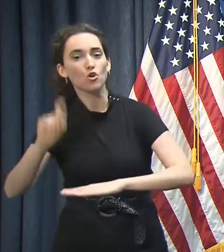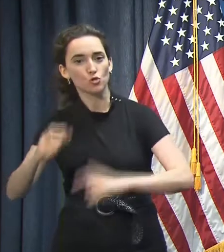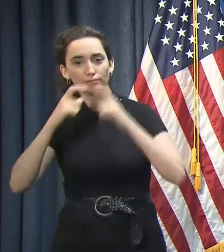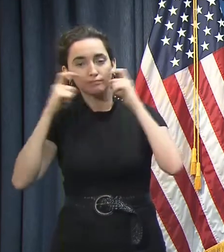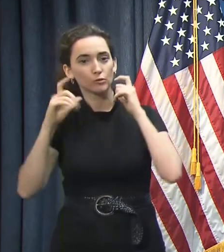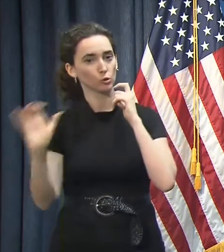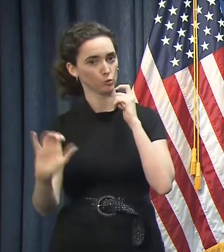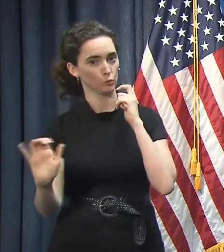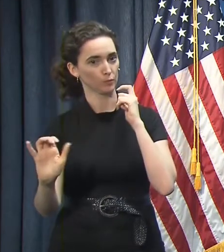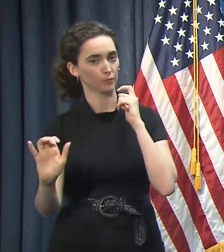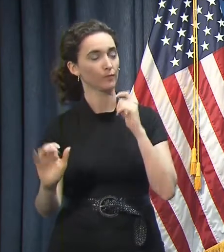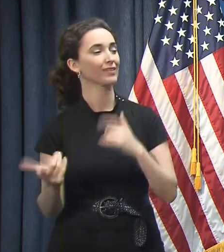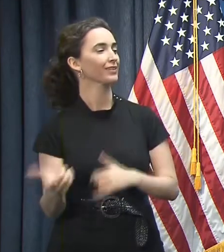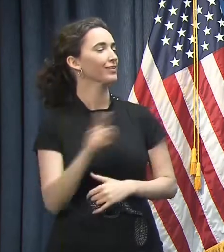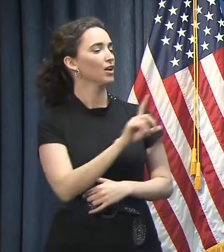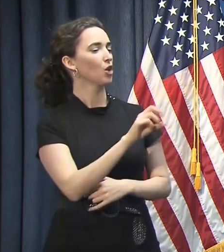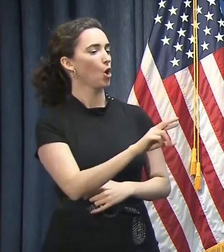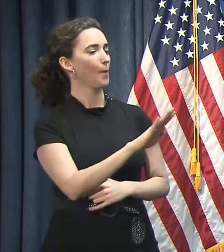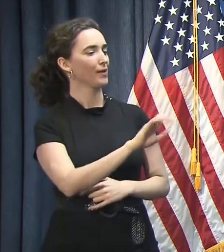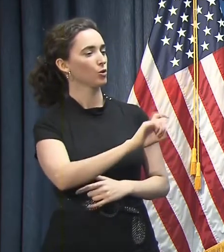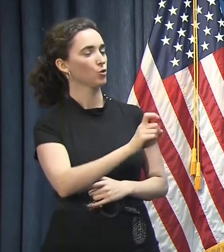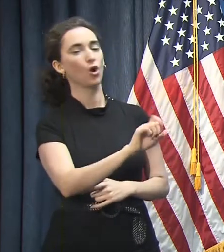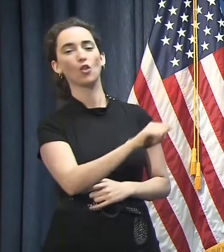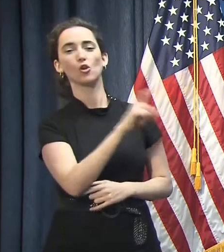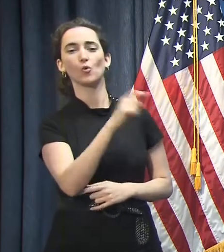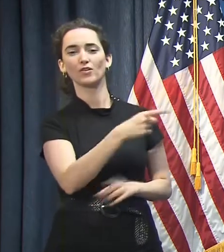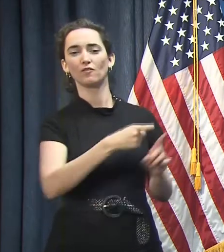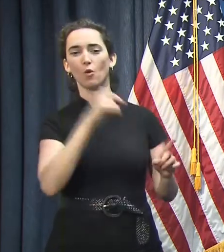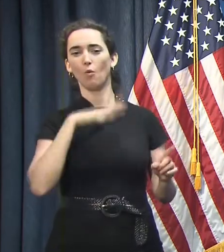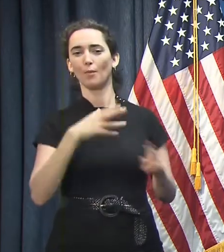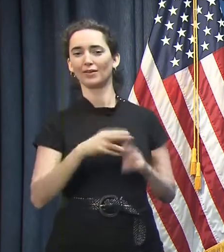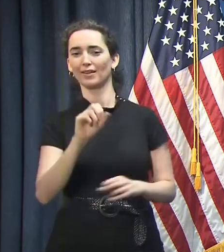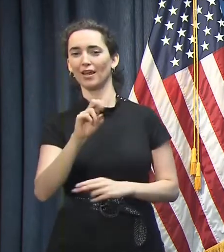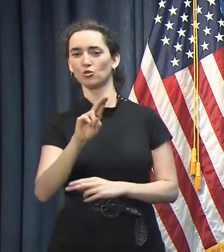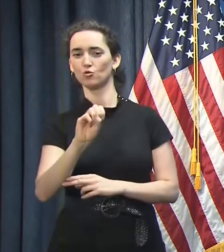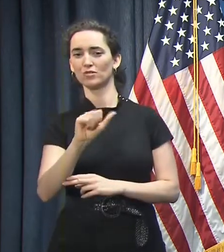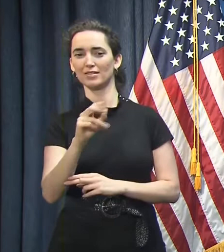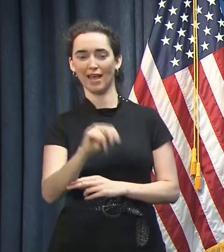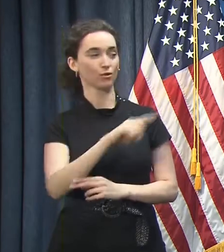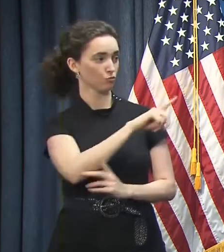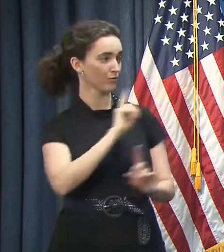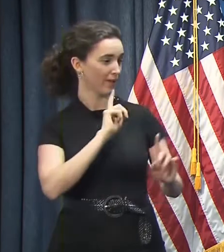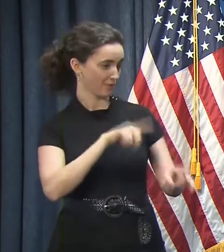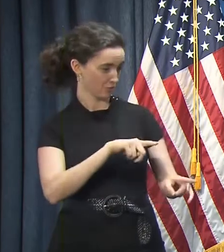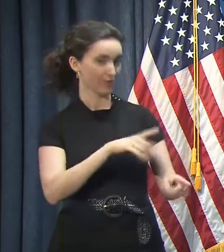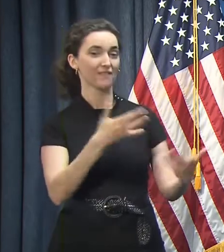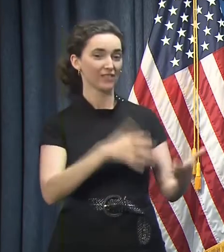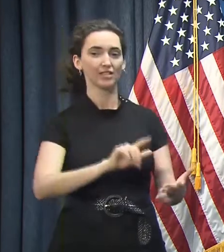to ask Dr. Be you to come up and respond to a question from Susan, and then we'll take your questions.